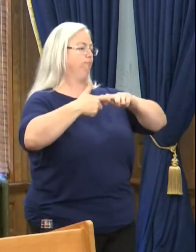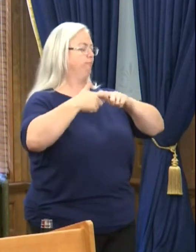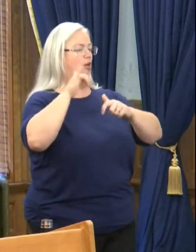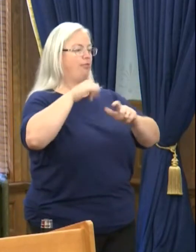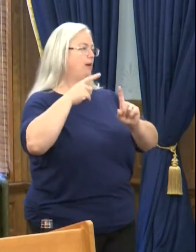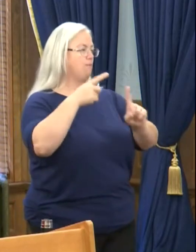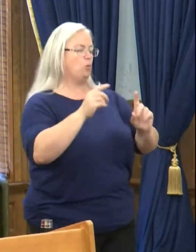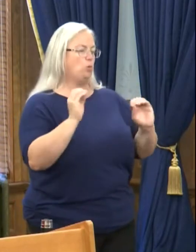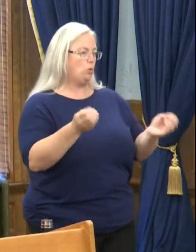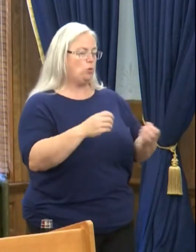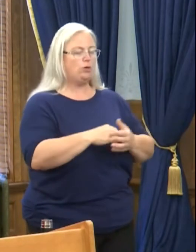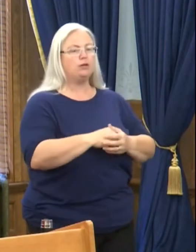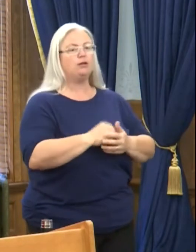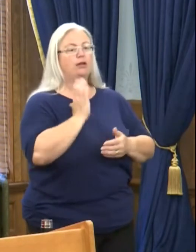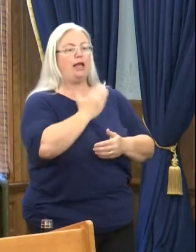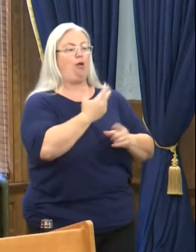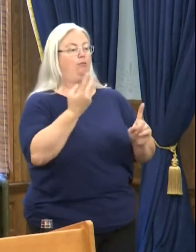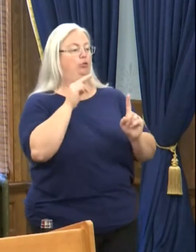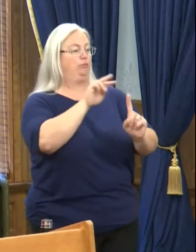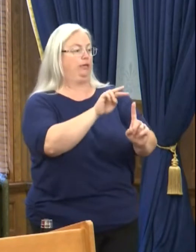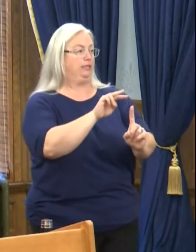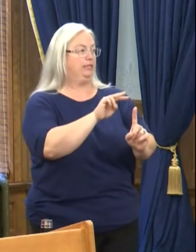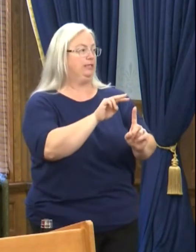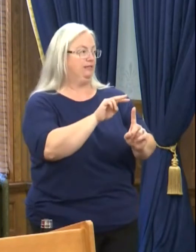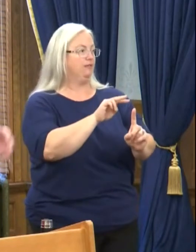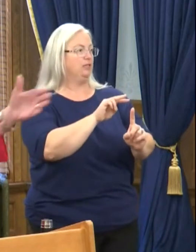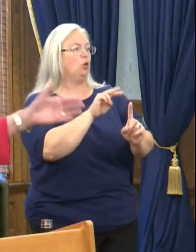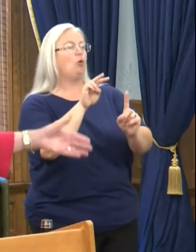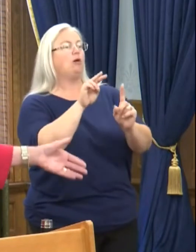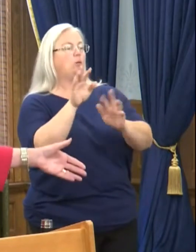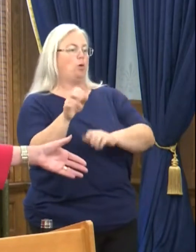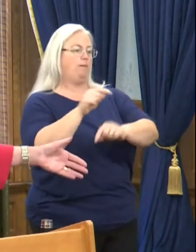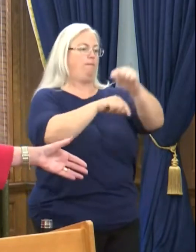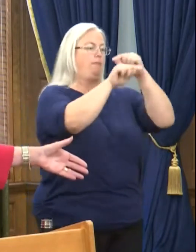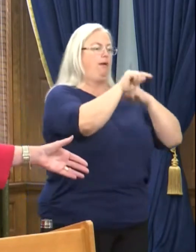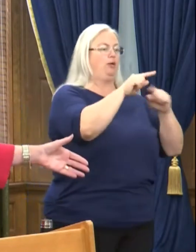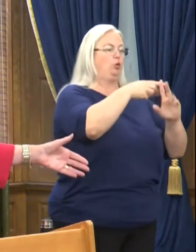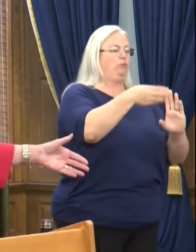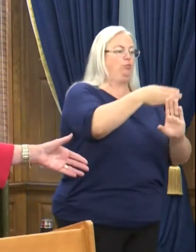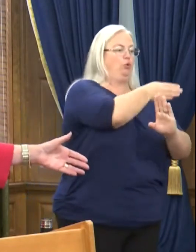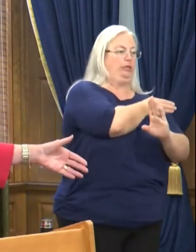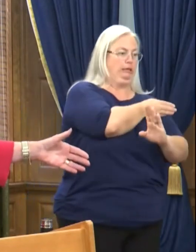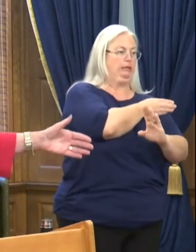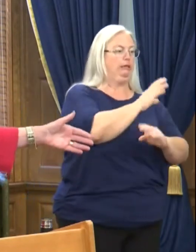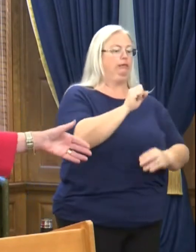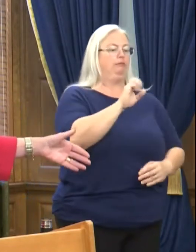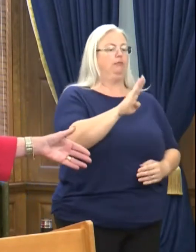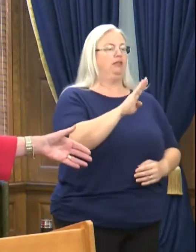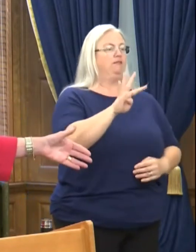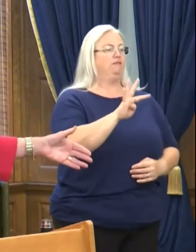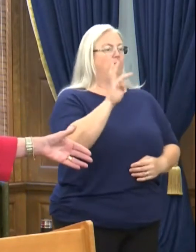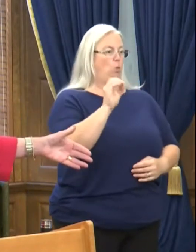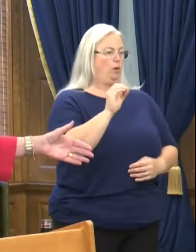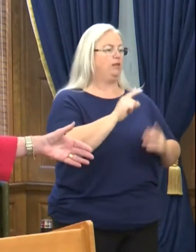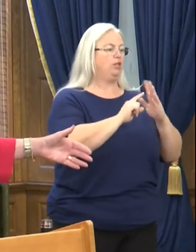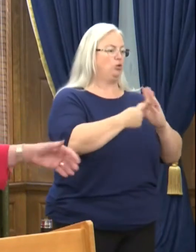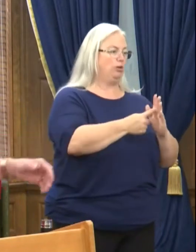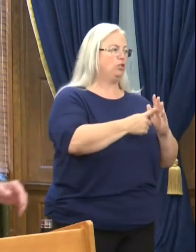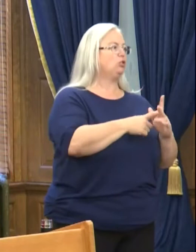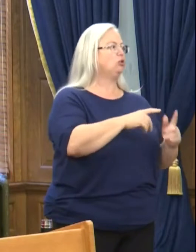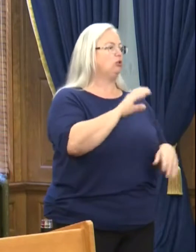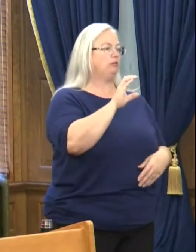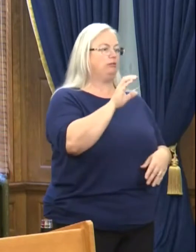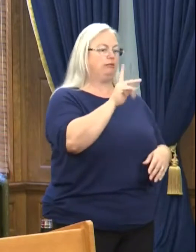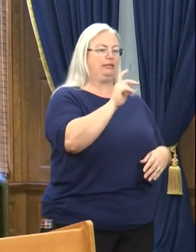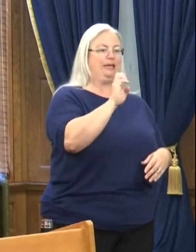point. So from our perspective, we've reverted back to pre-SB40 and the original KEMA Act.